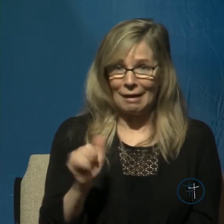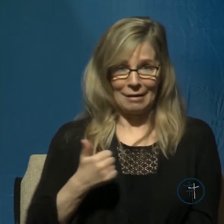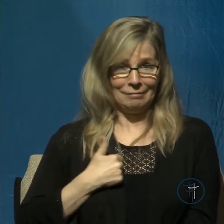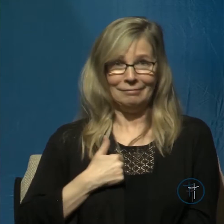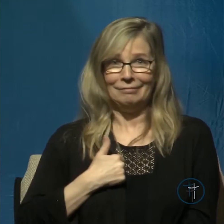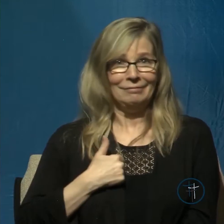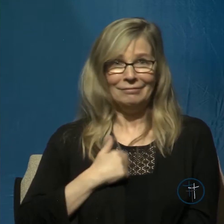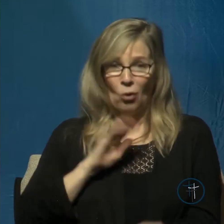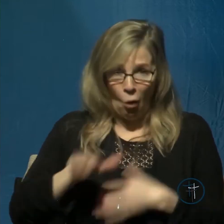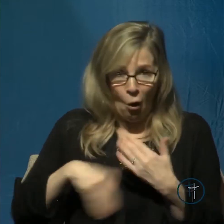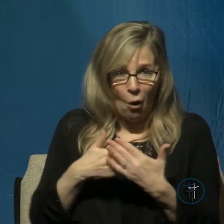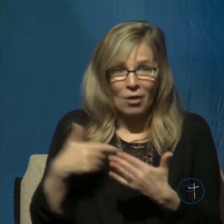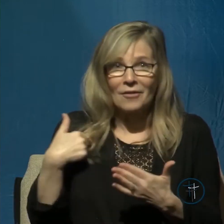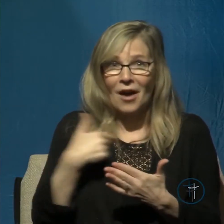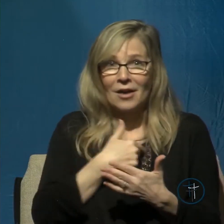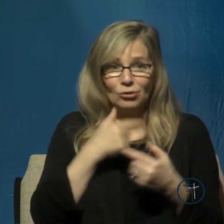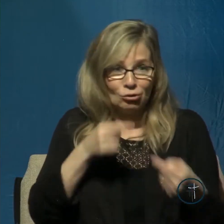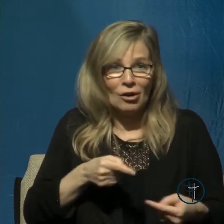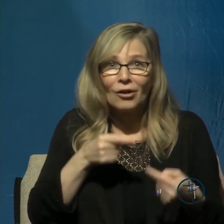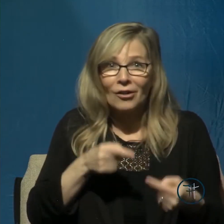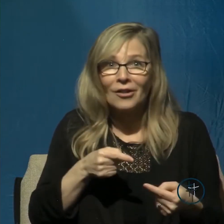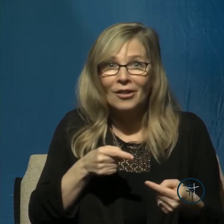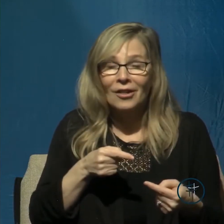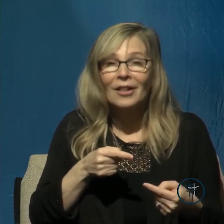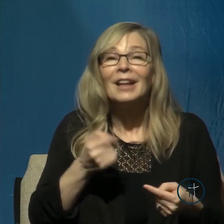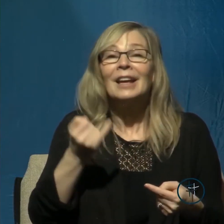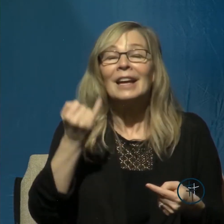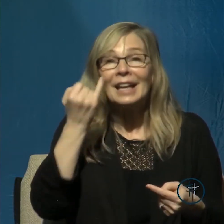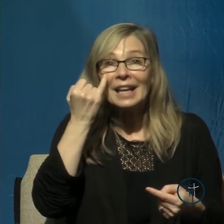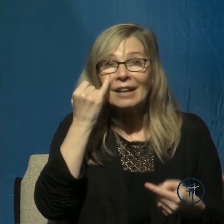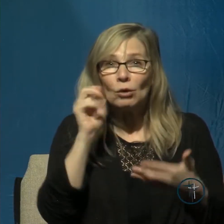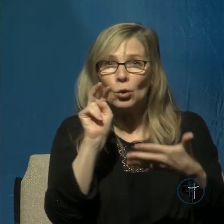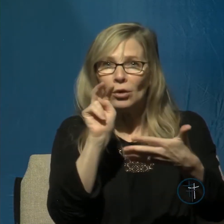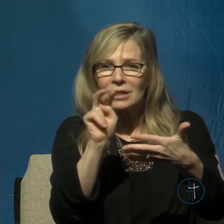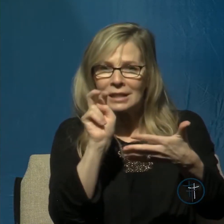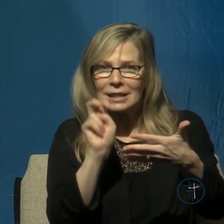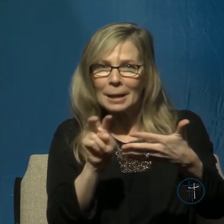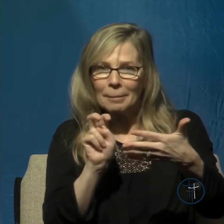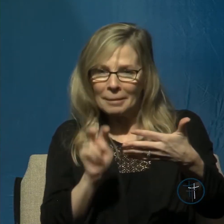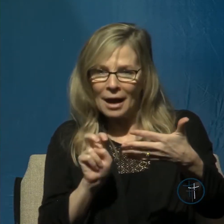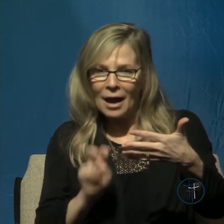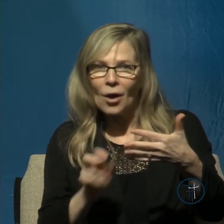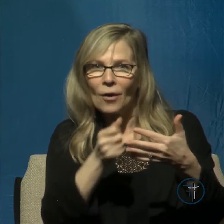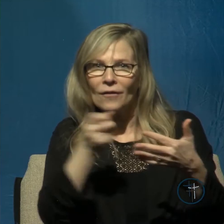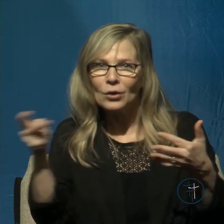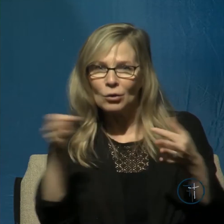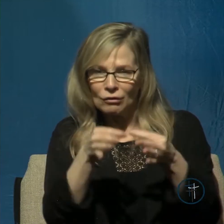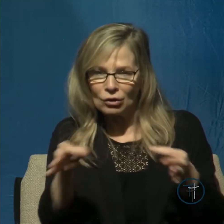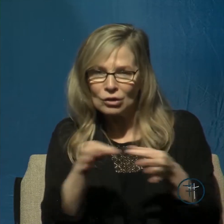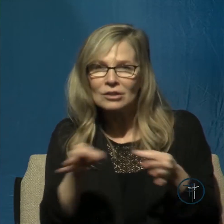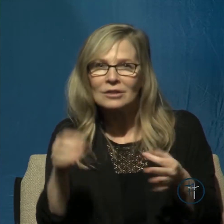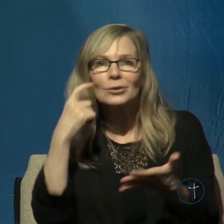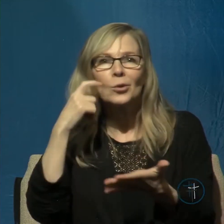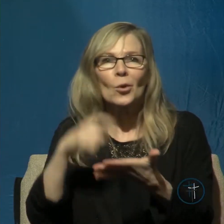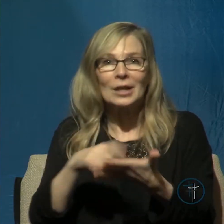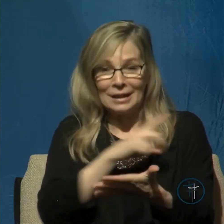And I say that because if you look down a few verses in this psalm, you'll see that David changes his tune